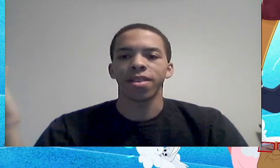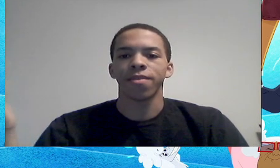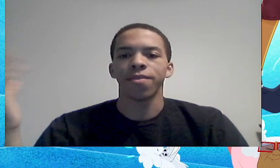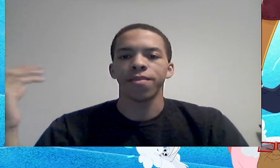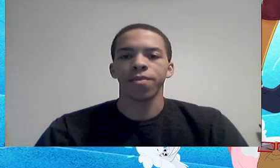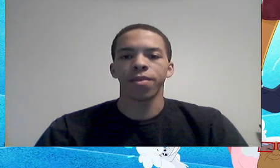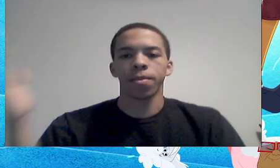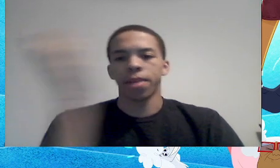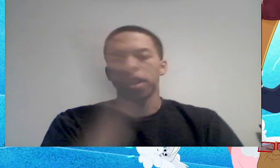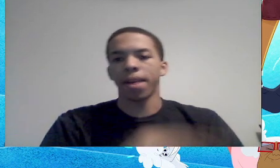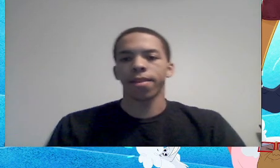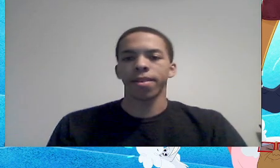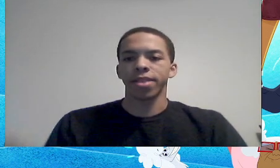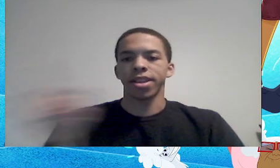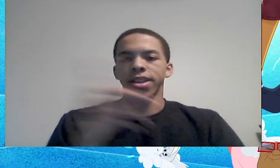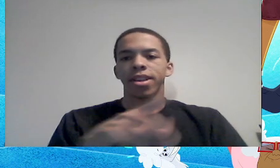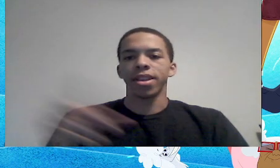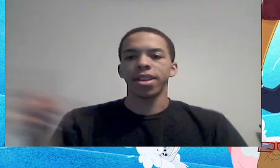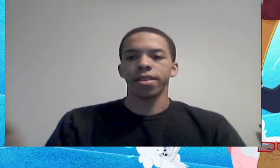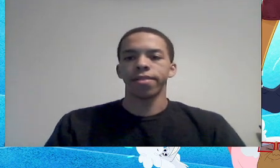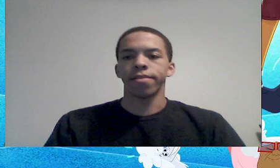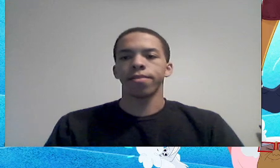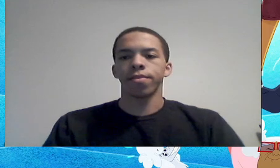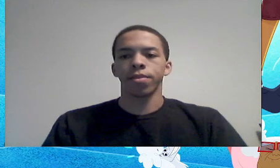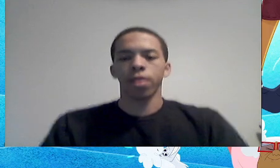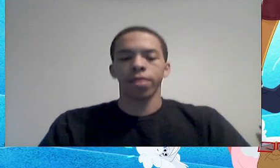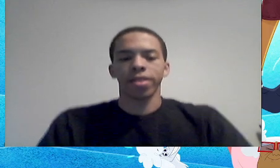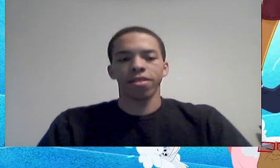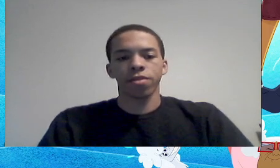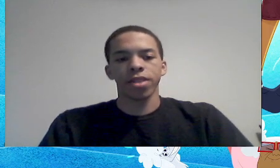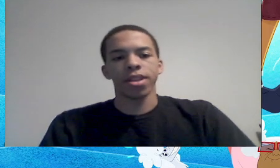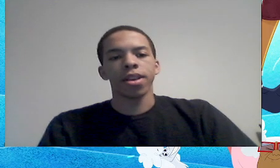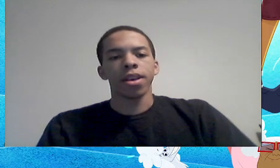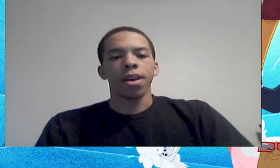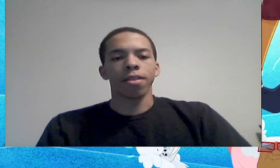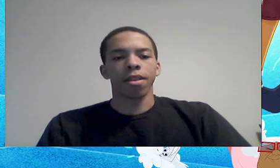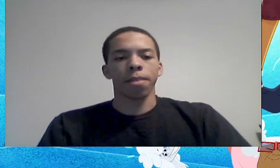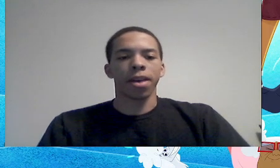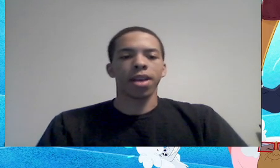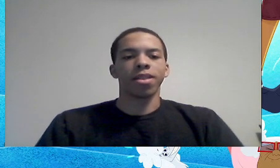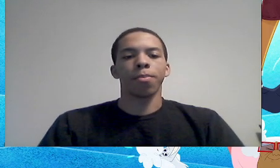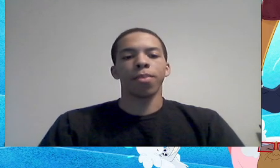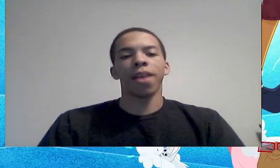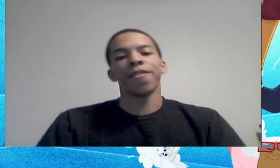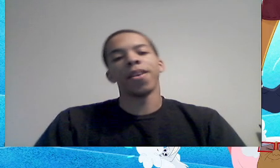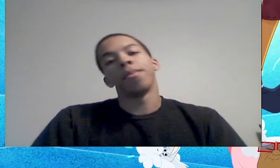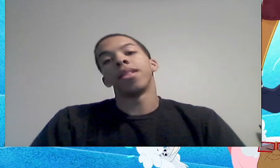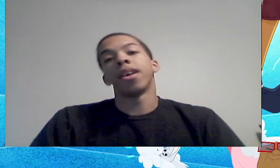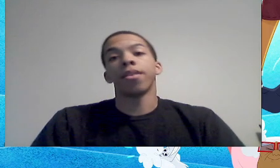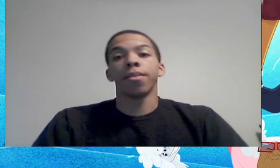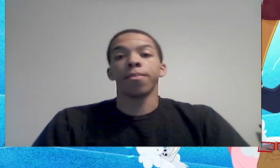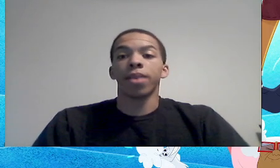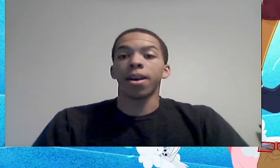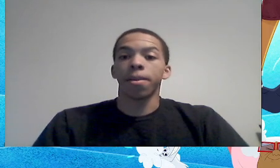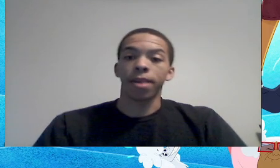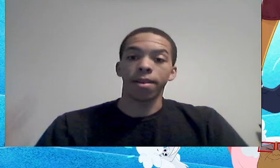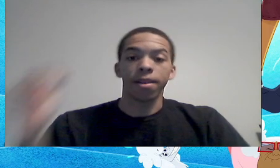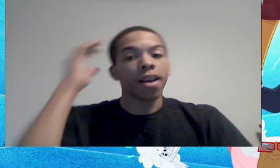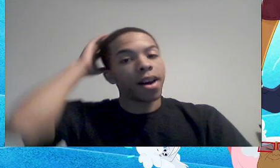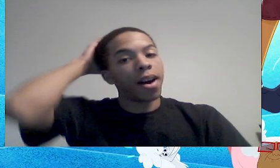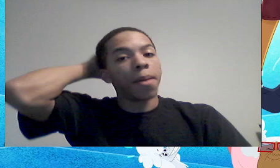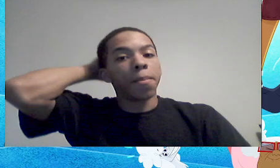my background here on the rest of the screen, something about the Proud family, Lauder and